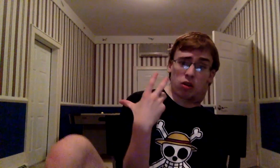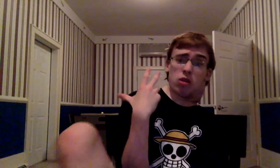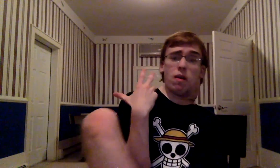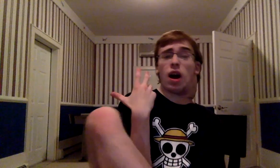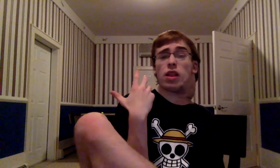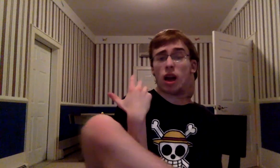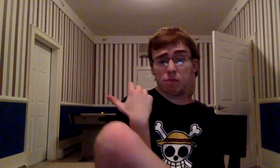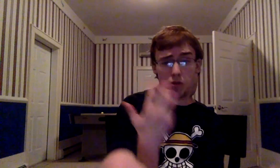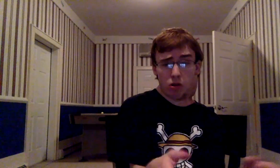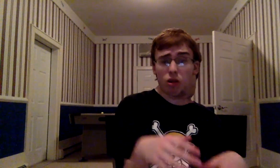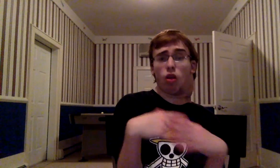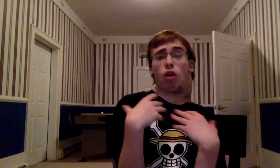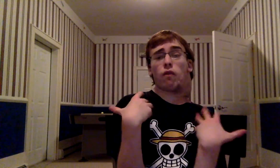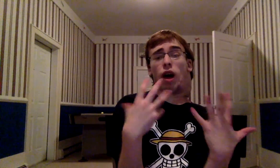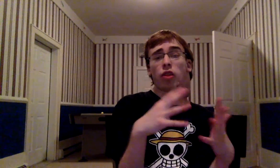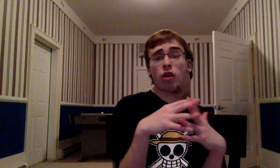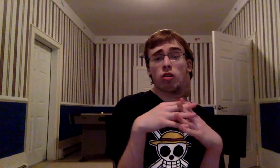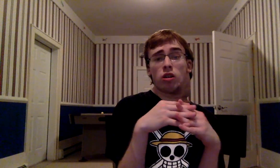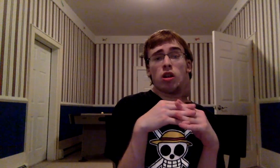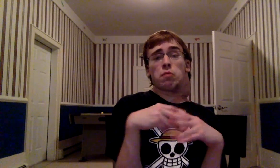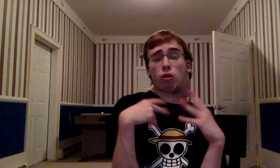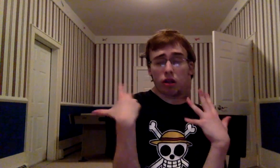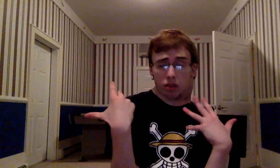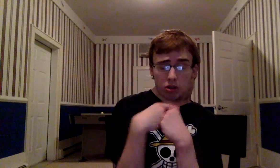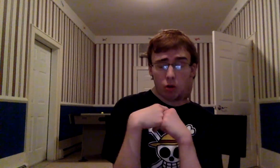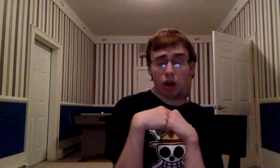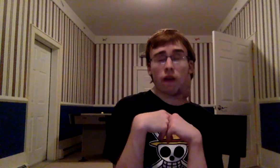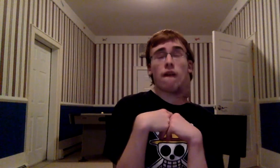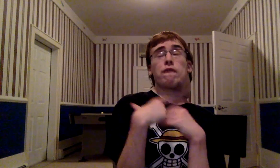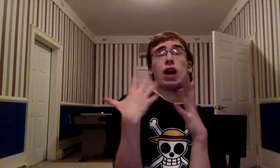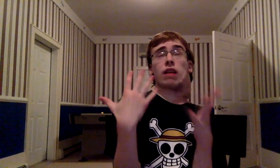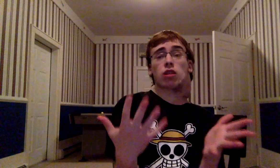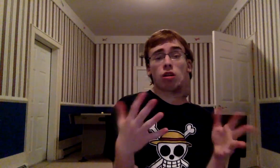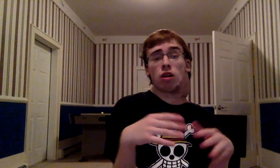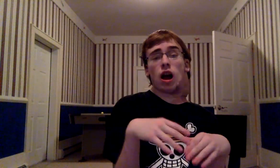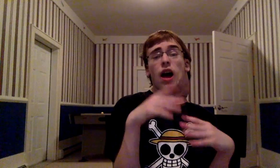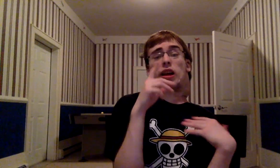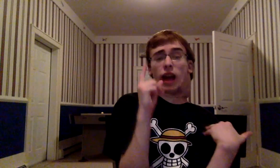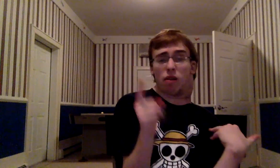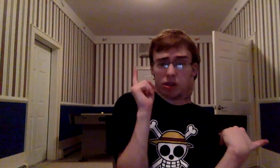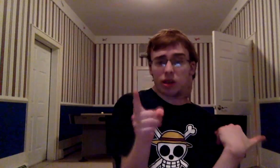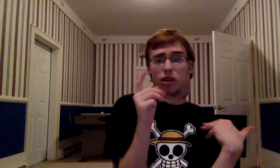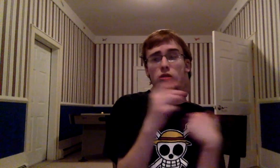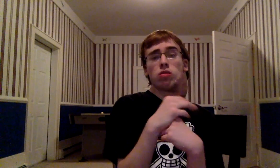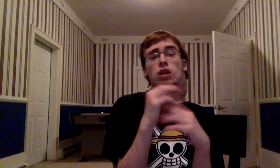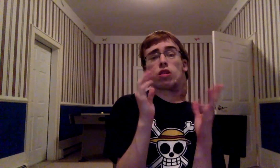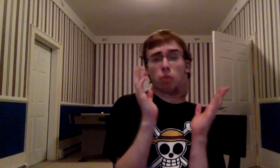Kubo had to have moved along faster Progressed the story faster I guarantee you There would